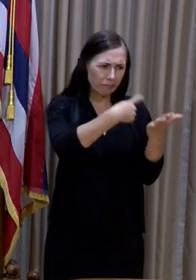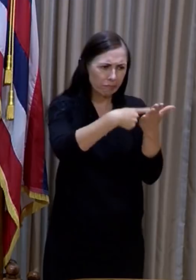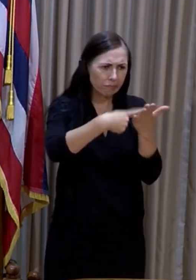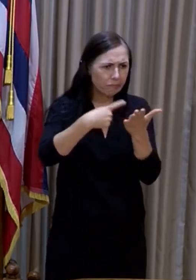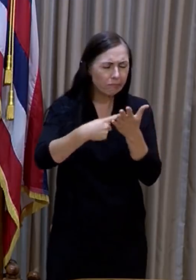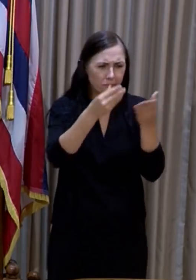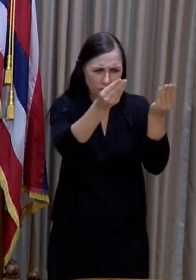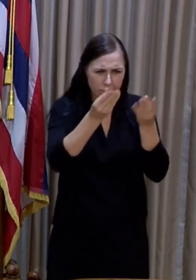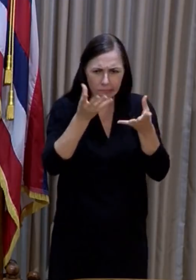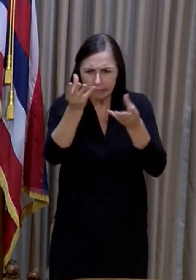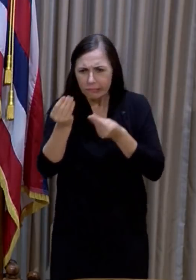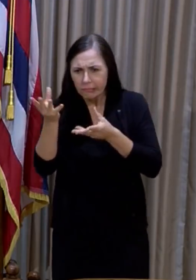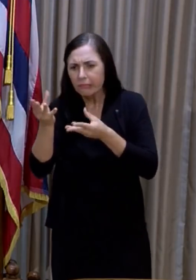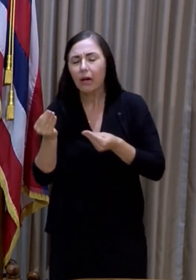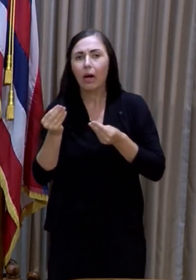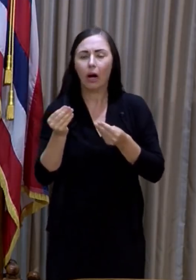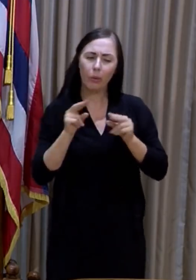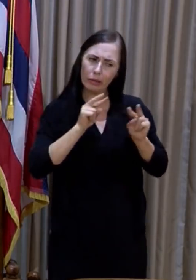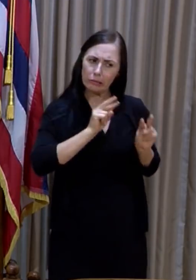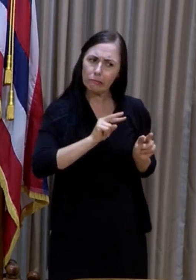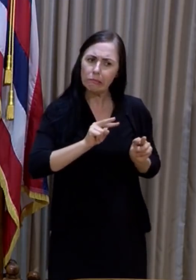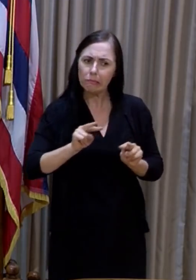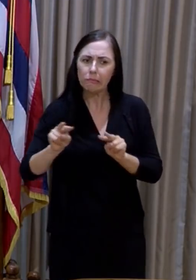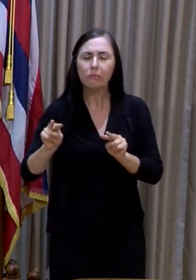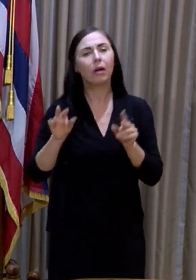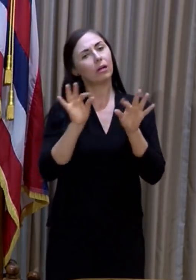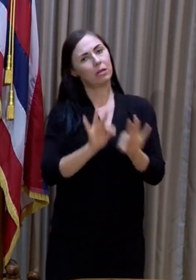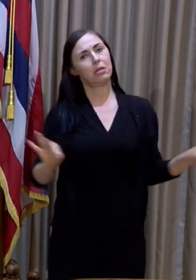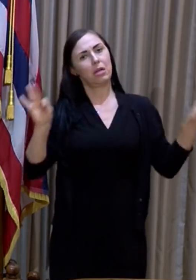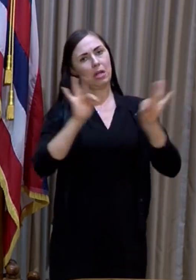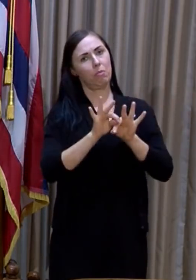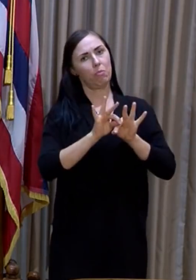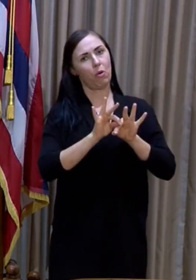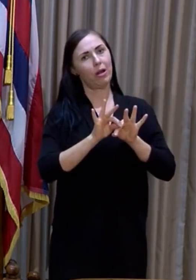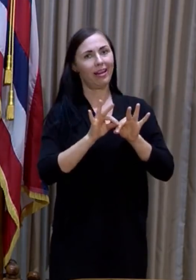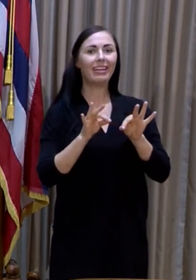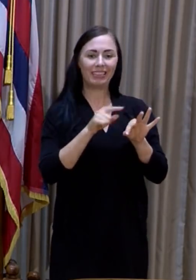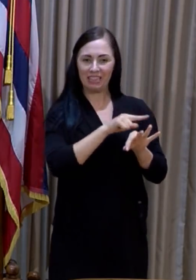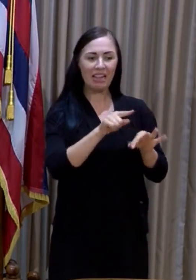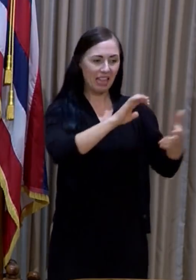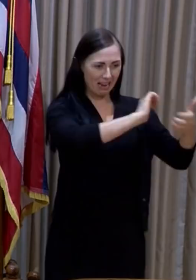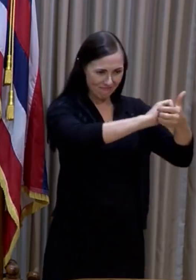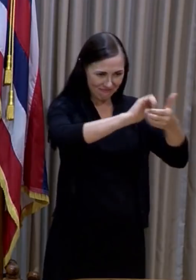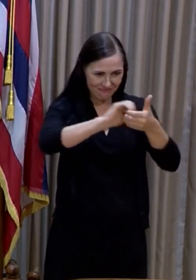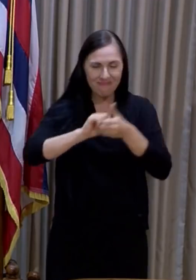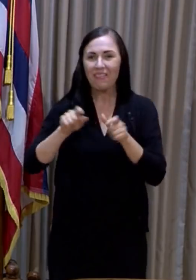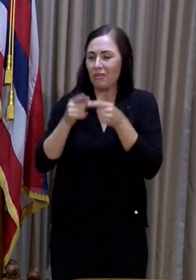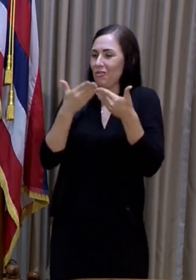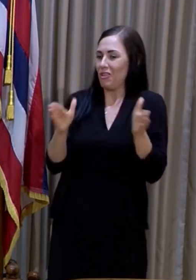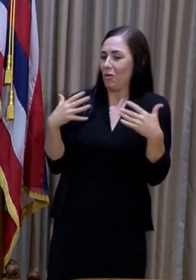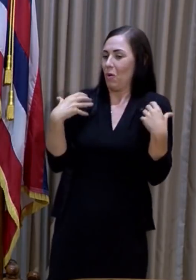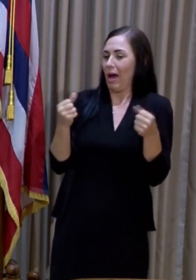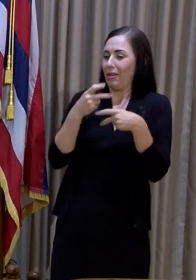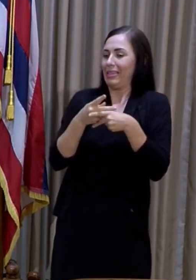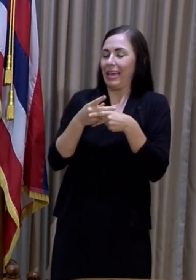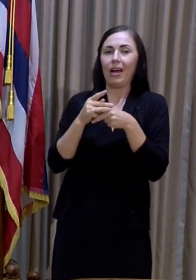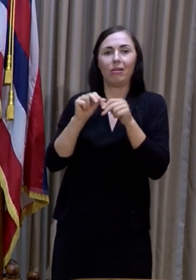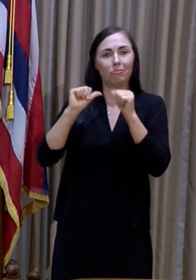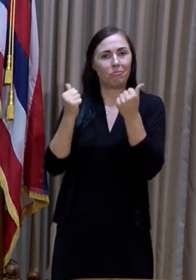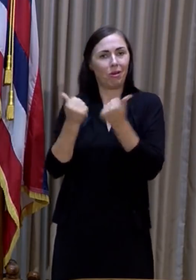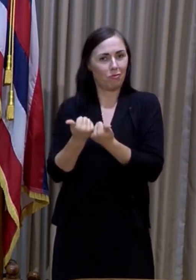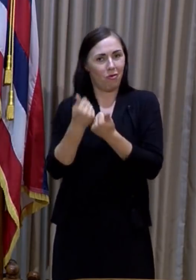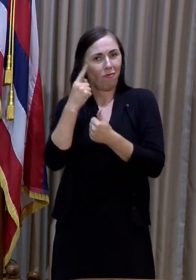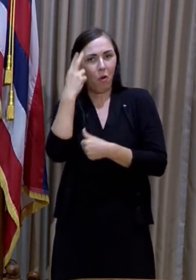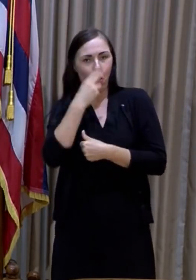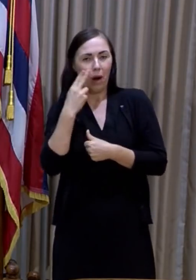And again, it's just a real solid partnership between all of the health care systems as well as the Health Care Association of Hawaii, and we're very grateful for that.